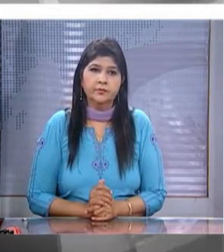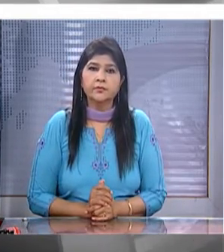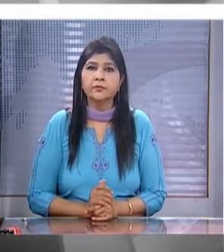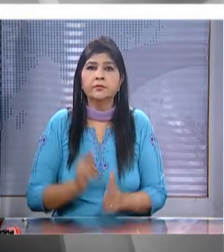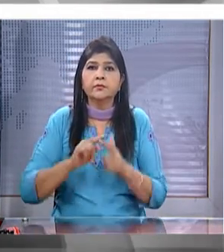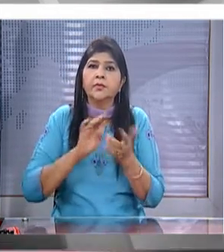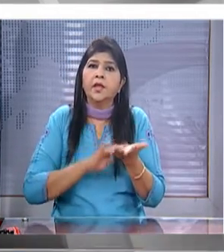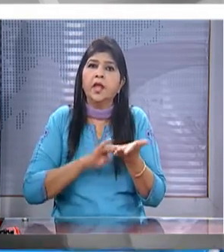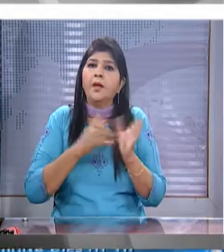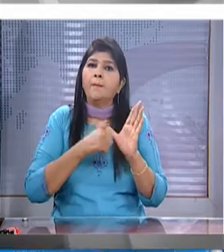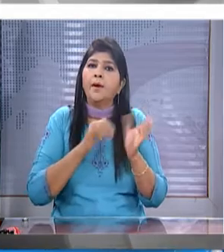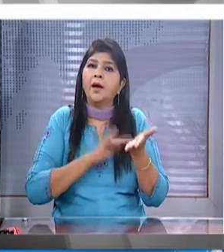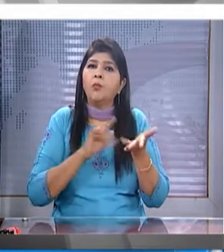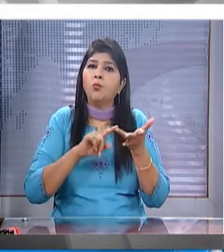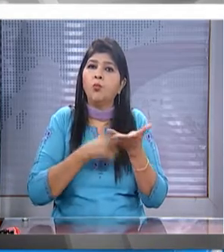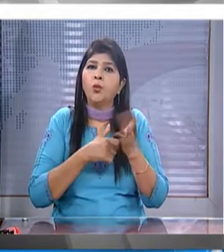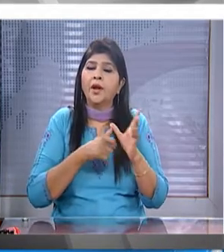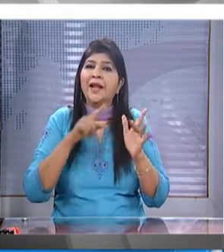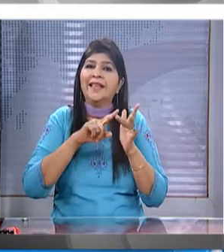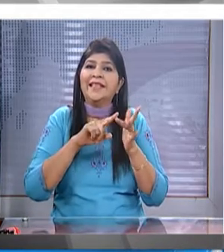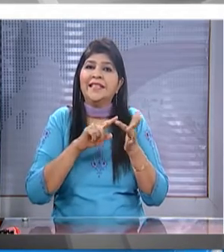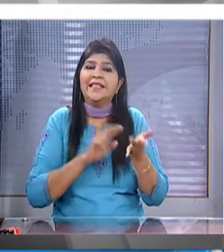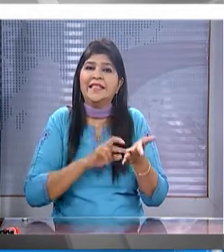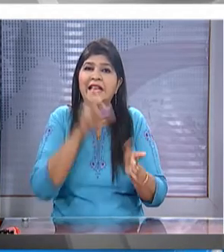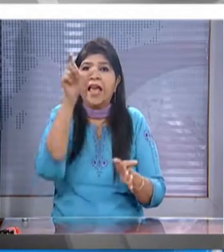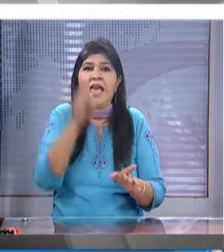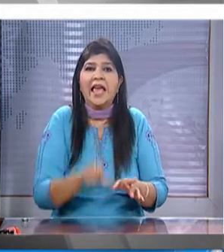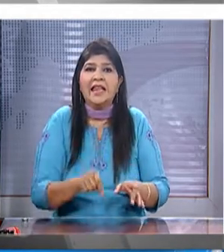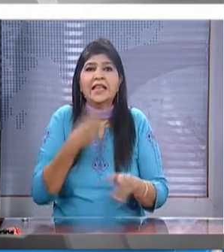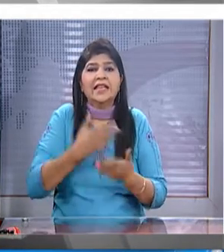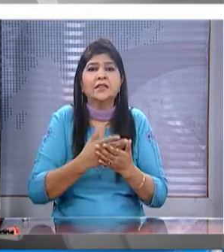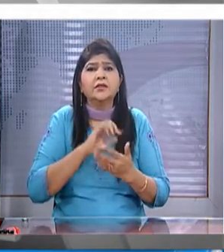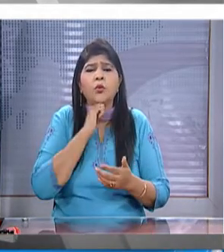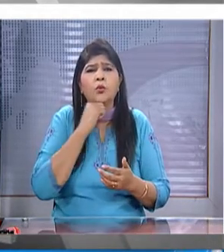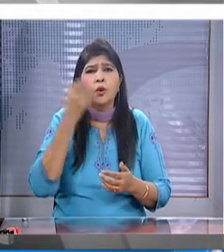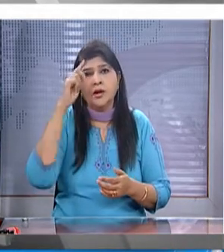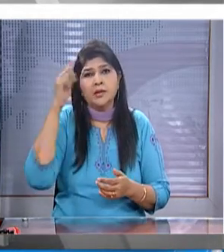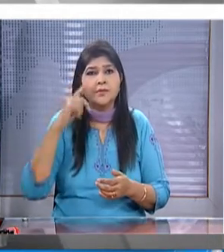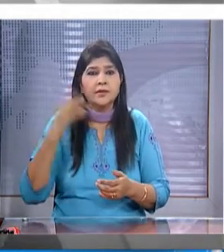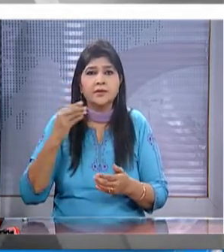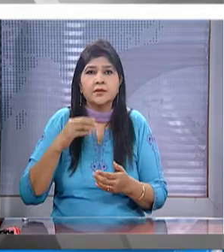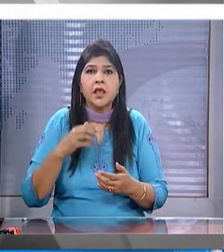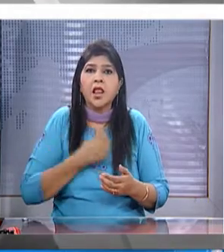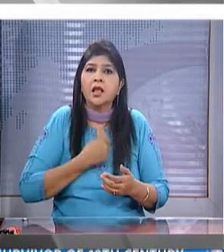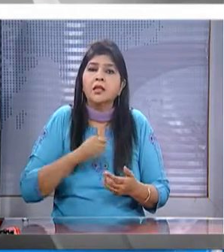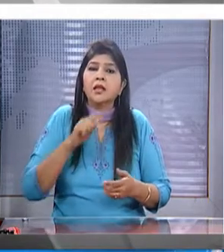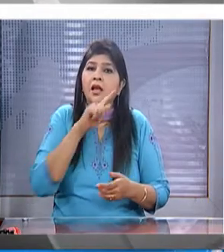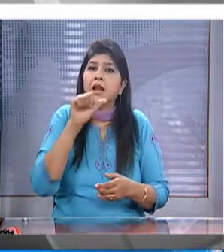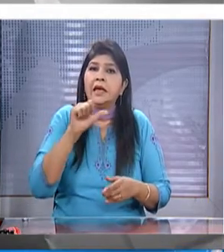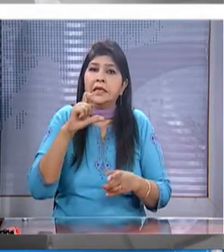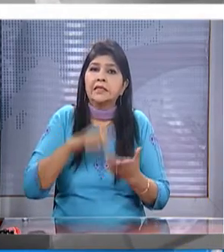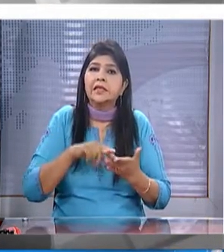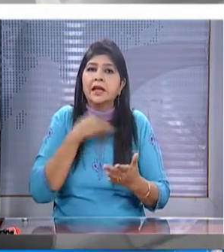emma morano an italian woman believed to have been the oldest person alive and the last survivor of the 19th century